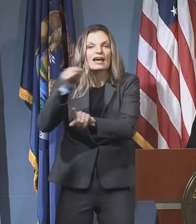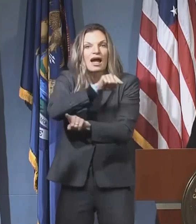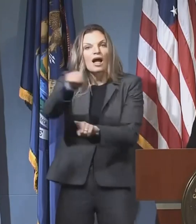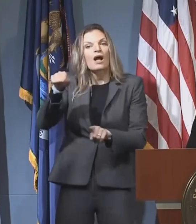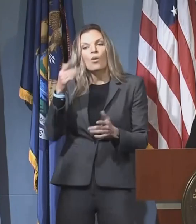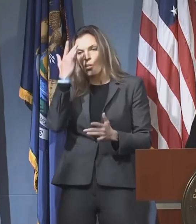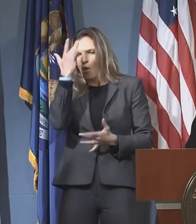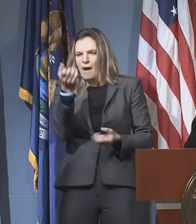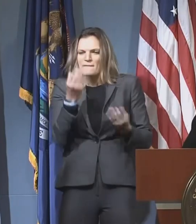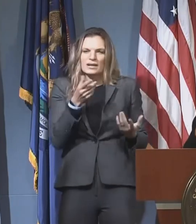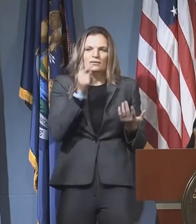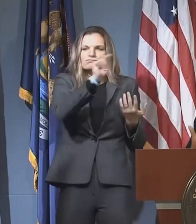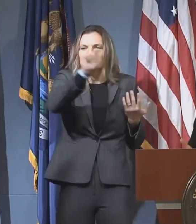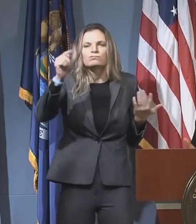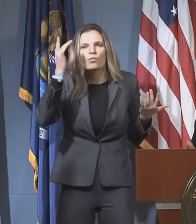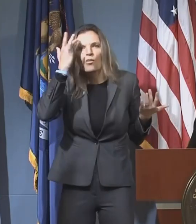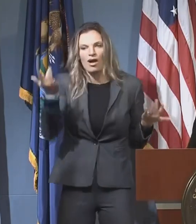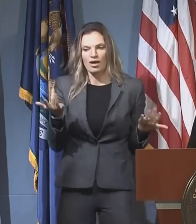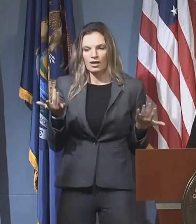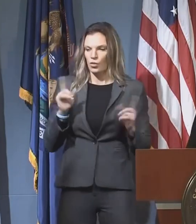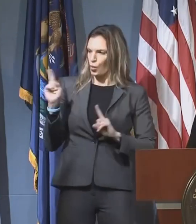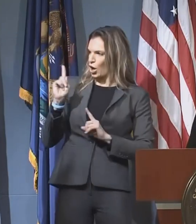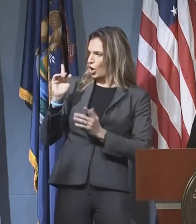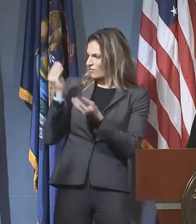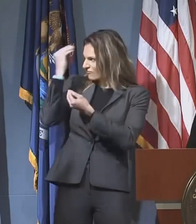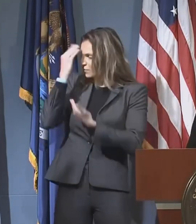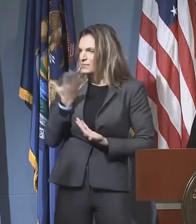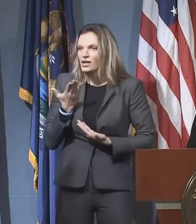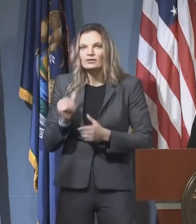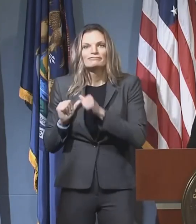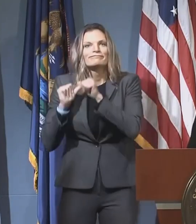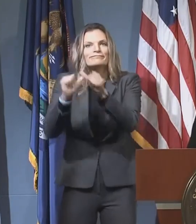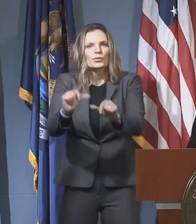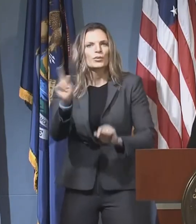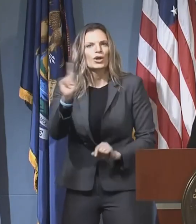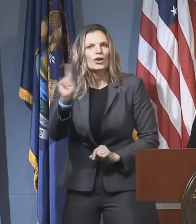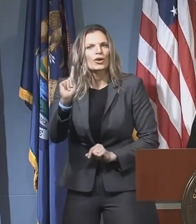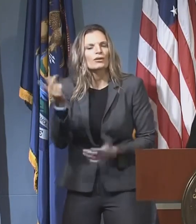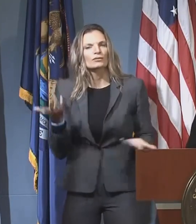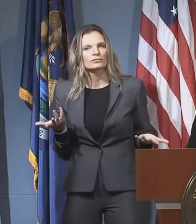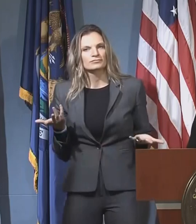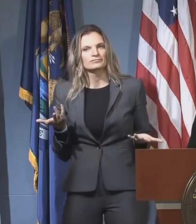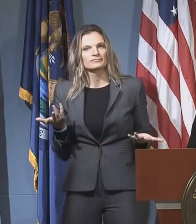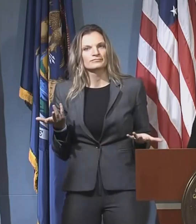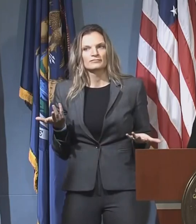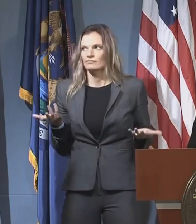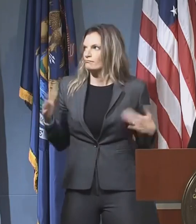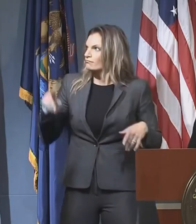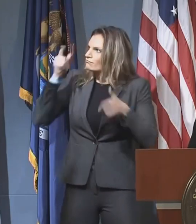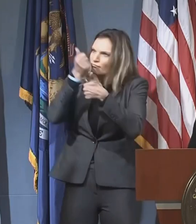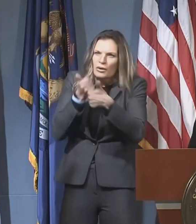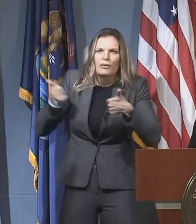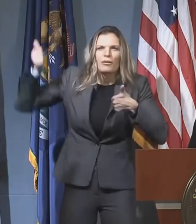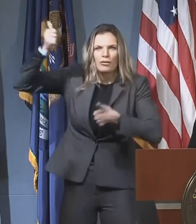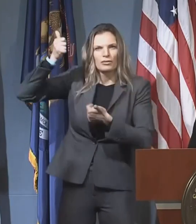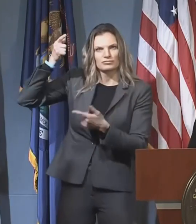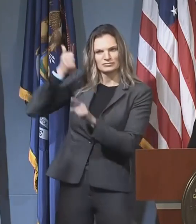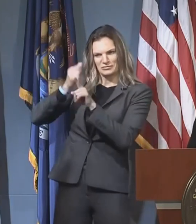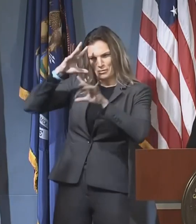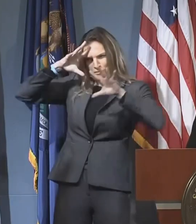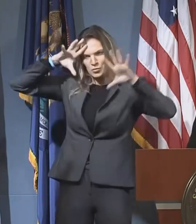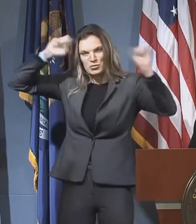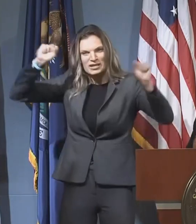consistent medical information just coming out of the chief executive of our nation.